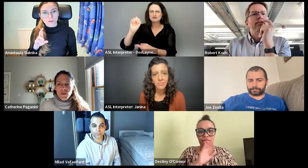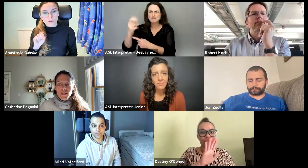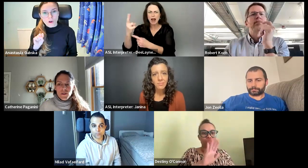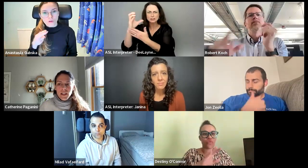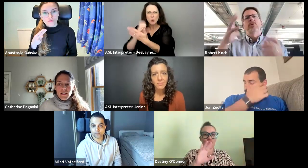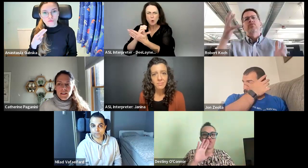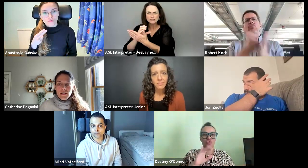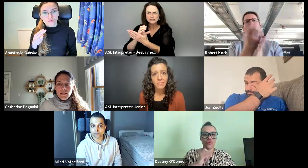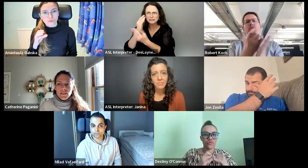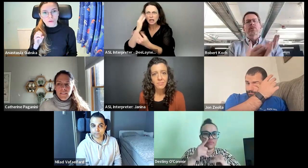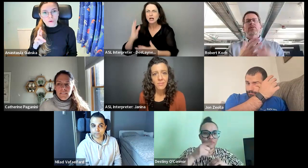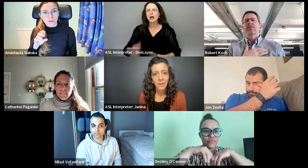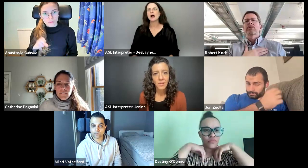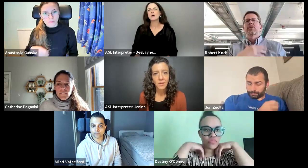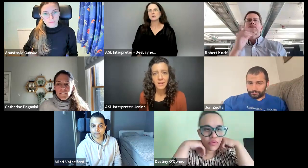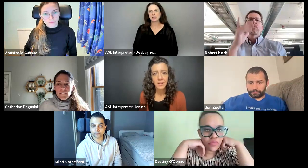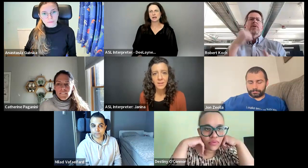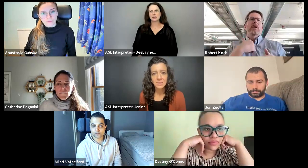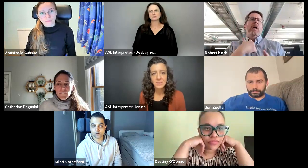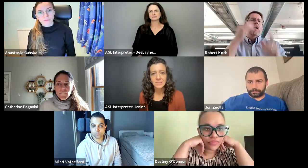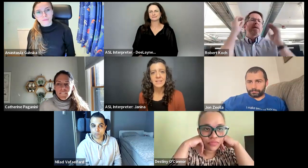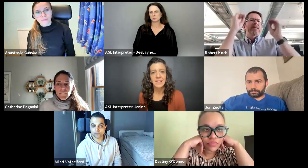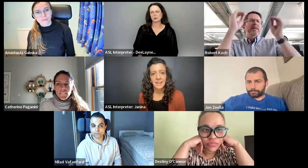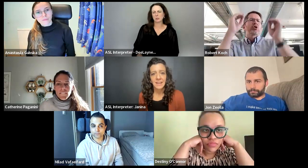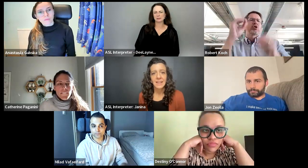Crash Course and Kubernetes? Oh yeah.